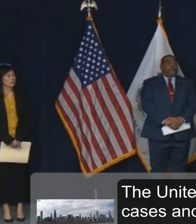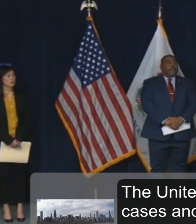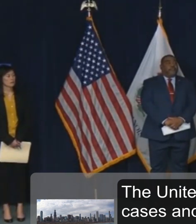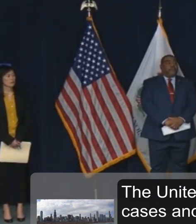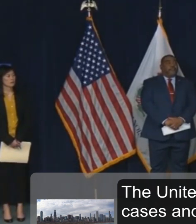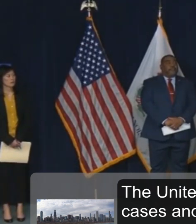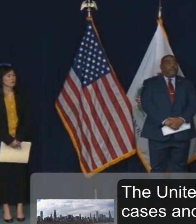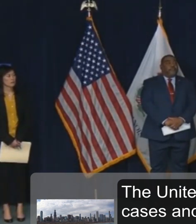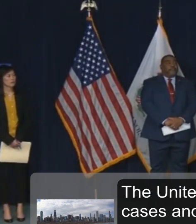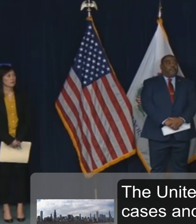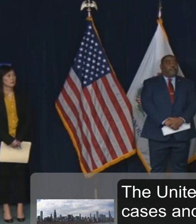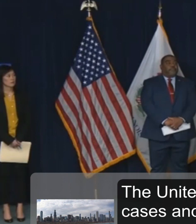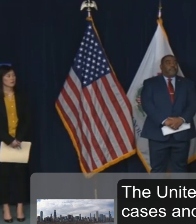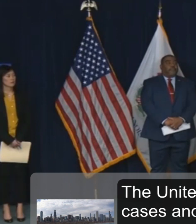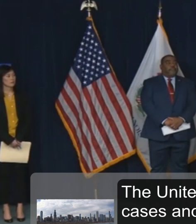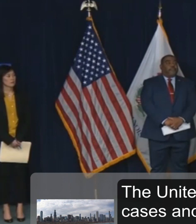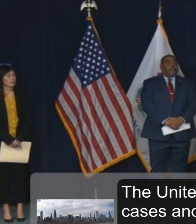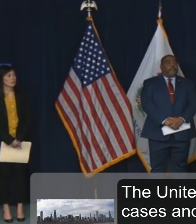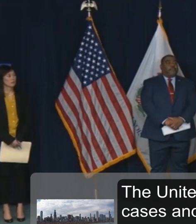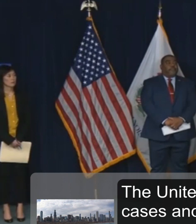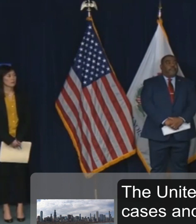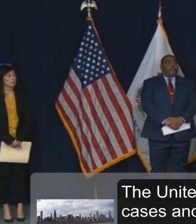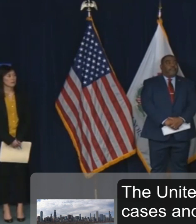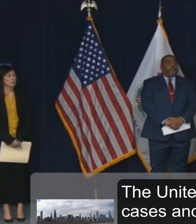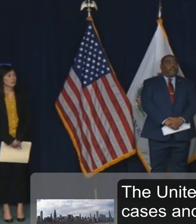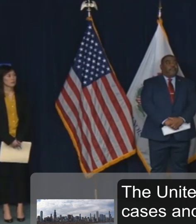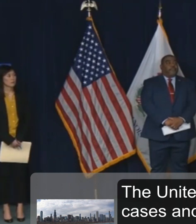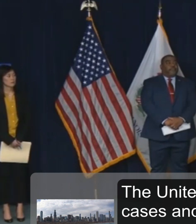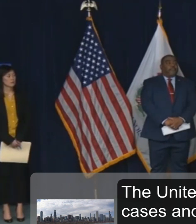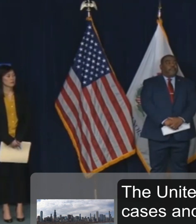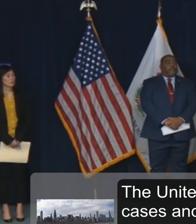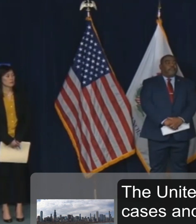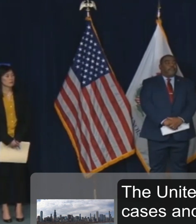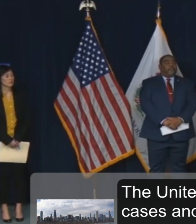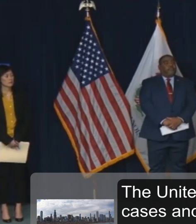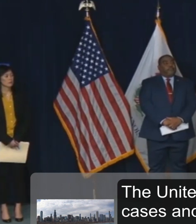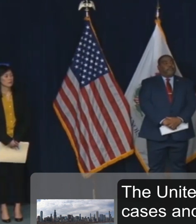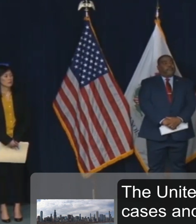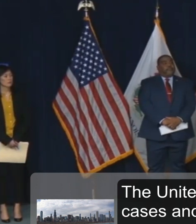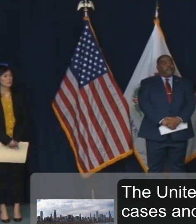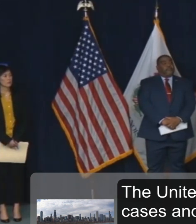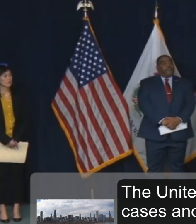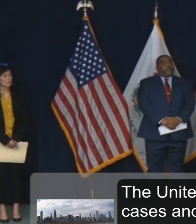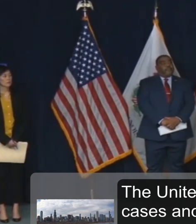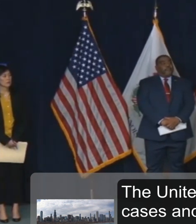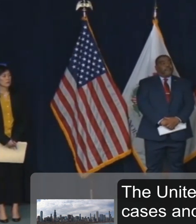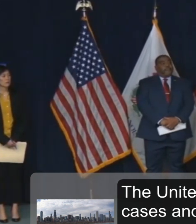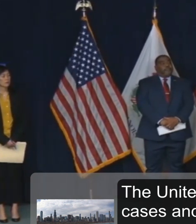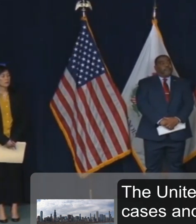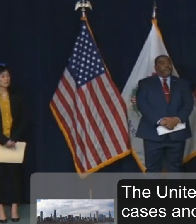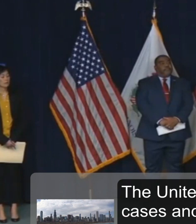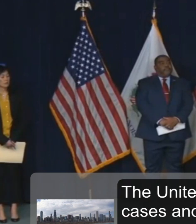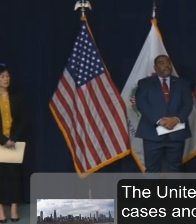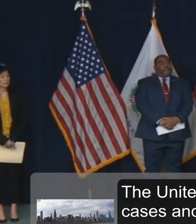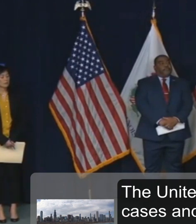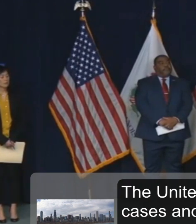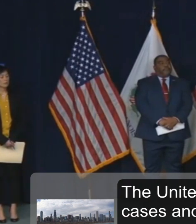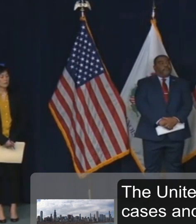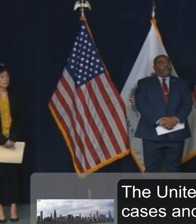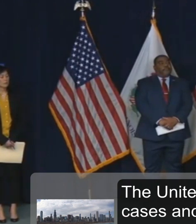increases the potential of introduction and transmission of the virus. Ideally, the positive people